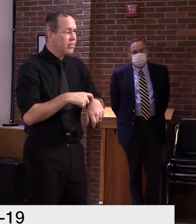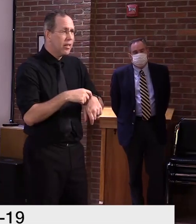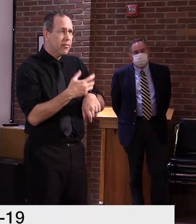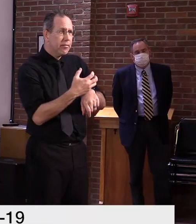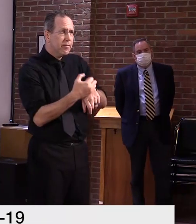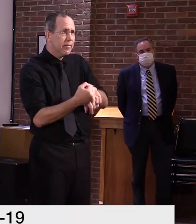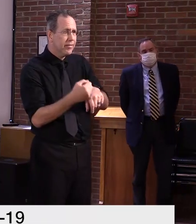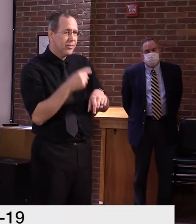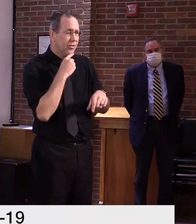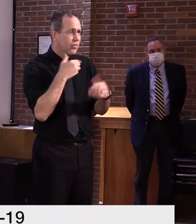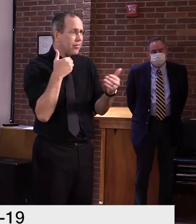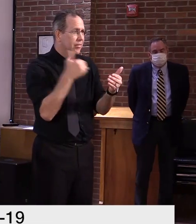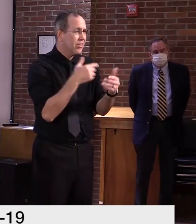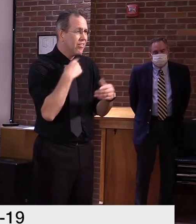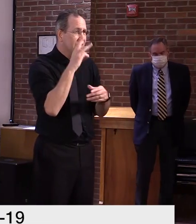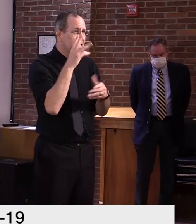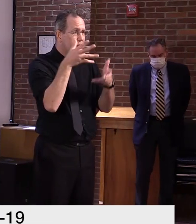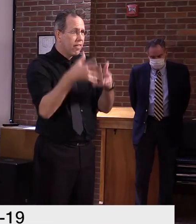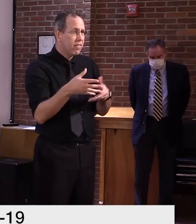TV?